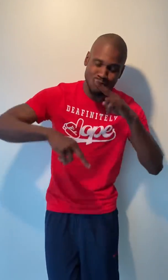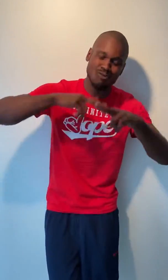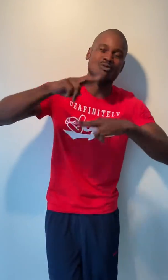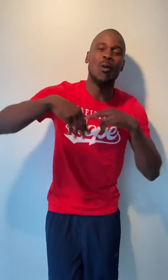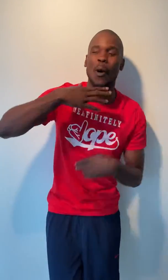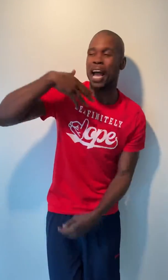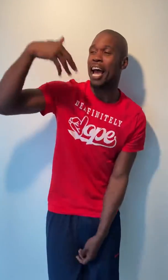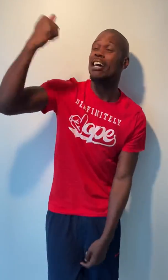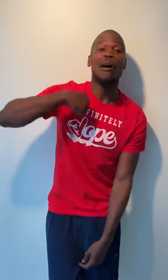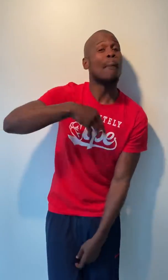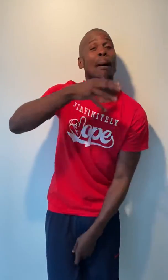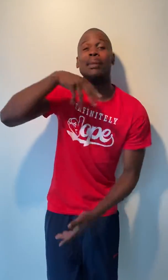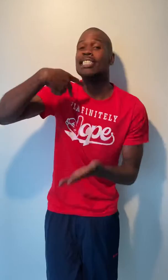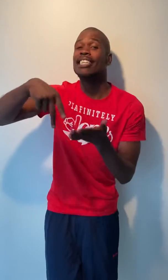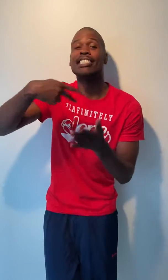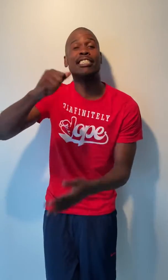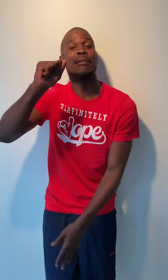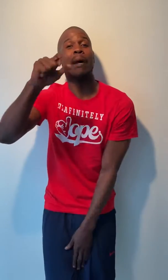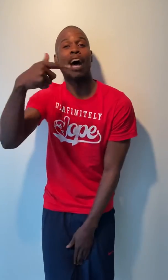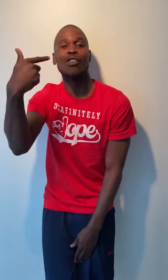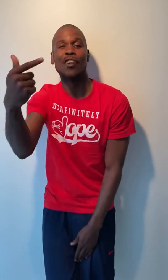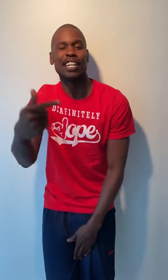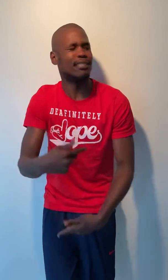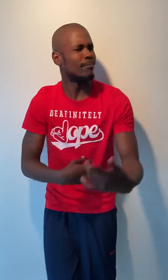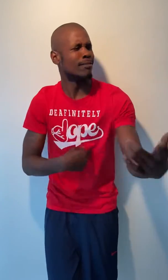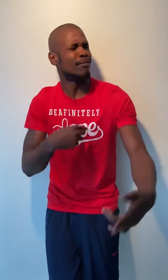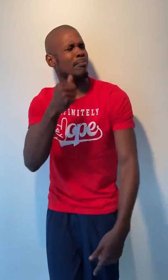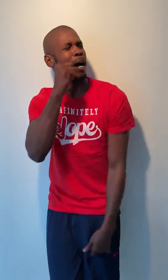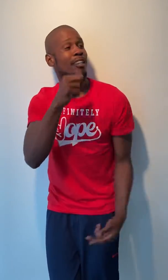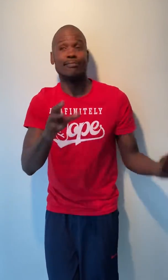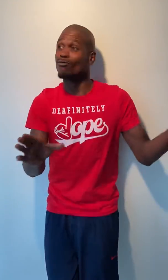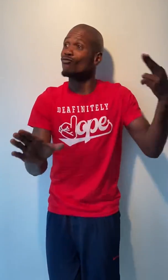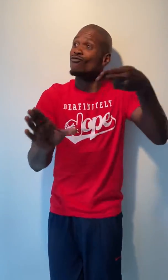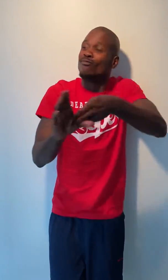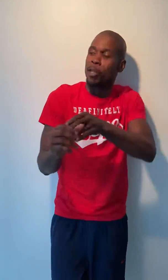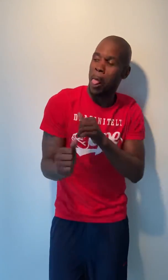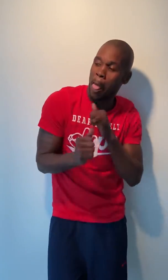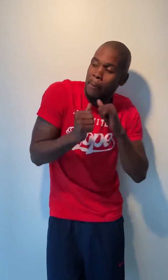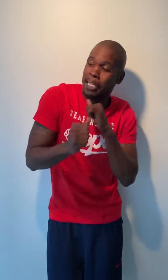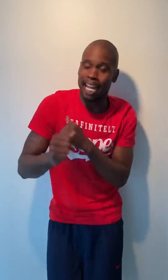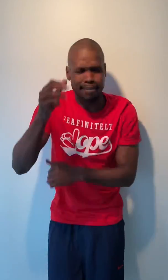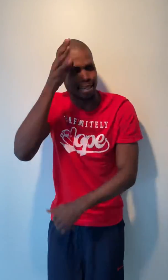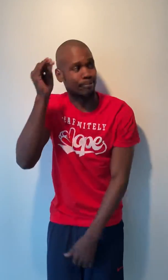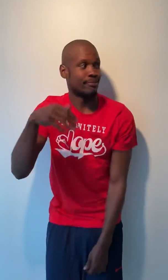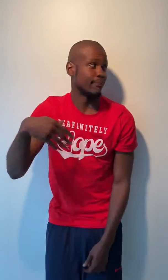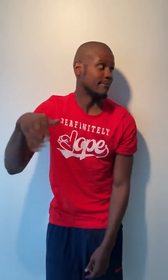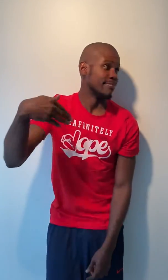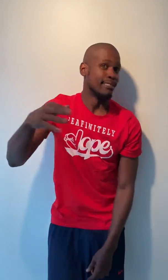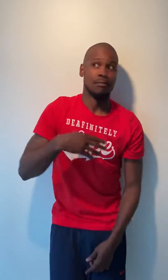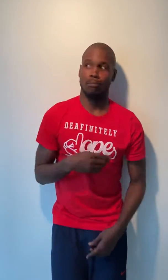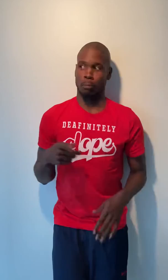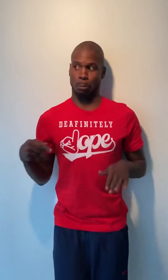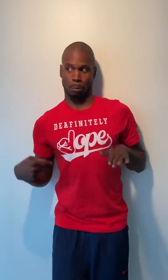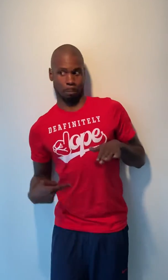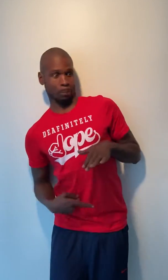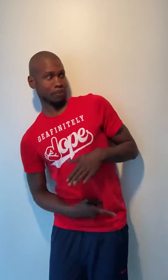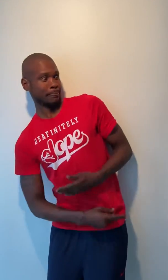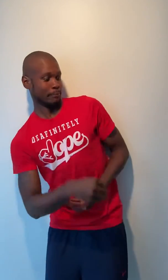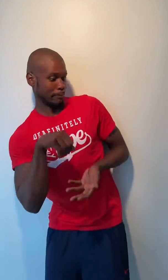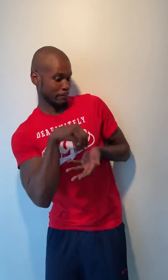the old heads, mama dancing to some high green, my auntie Joy and I and my daddy say go, yeah, why'd you go with on the sticky